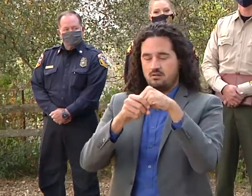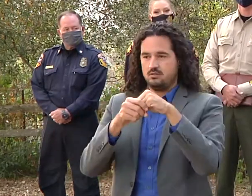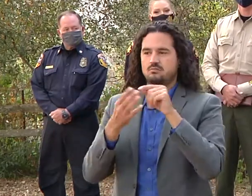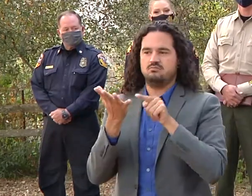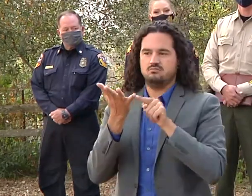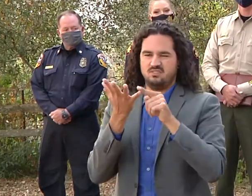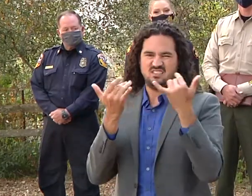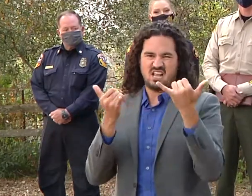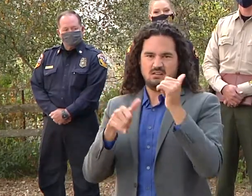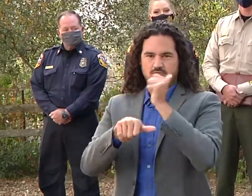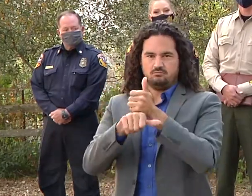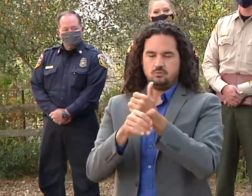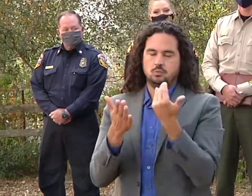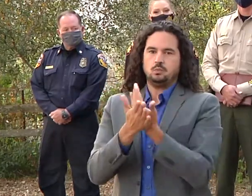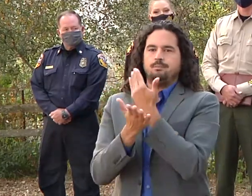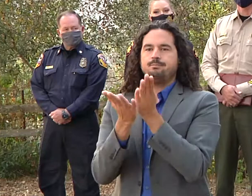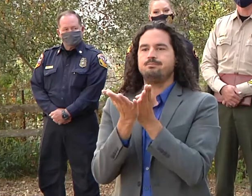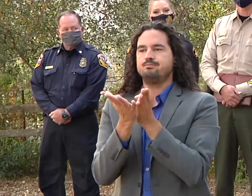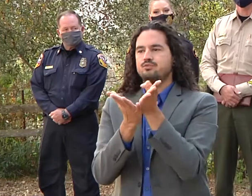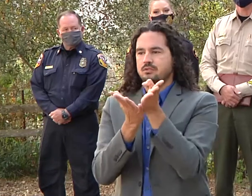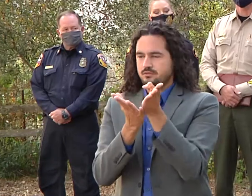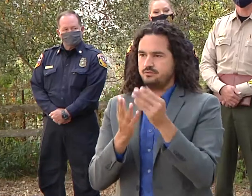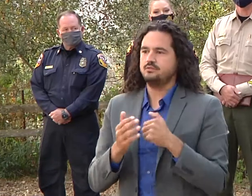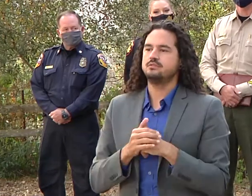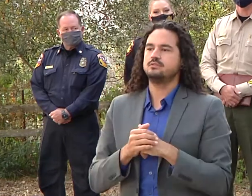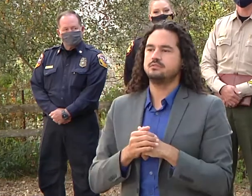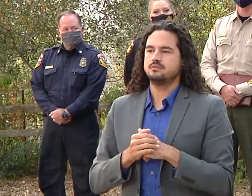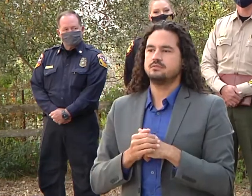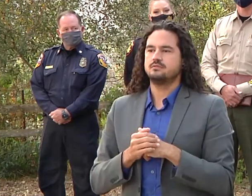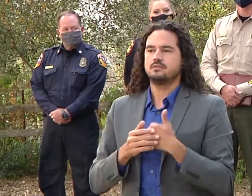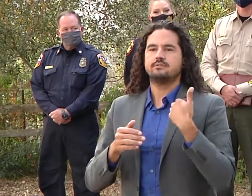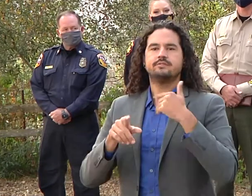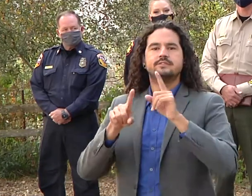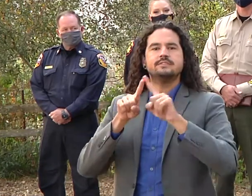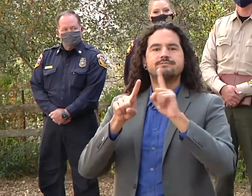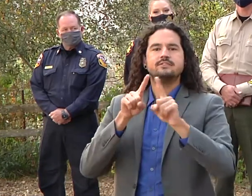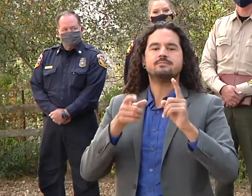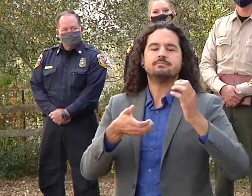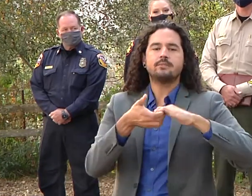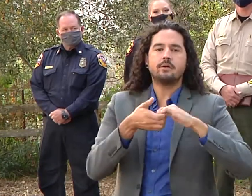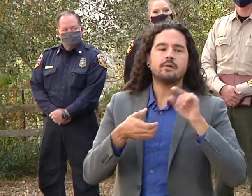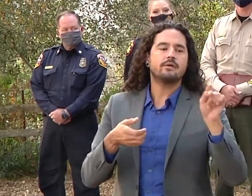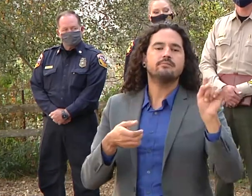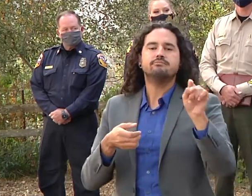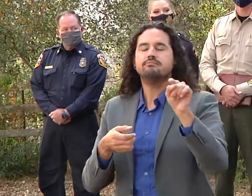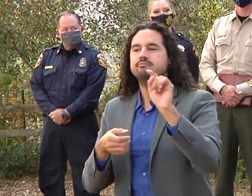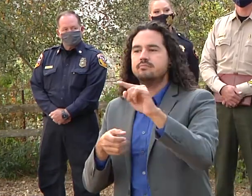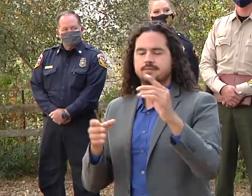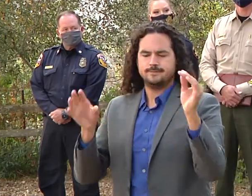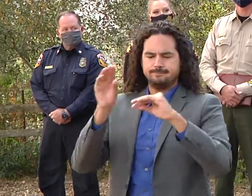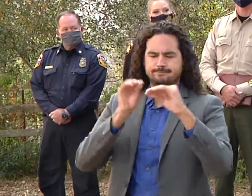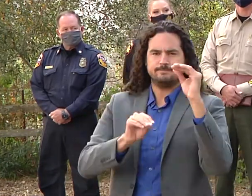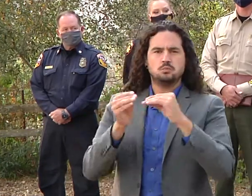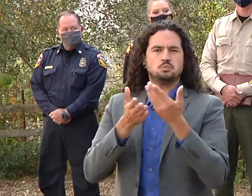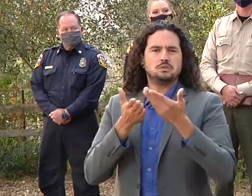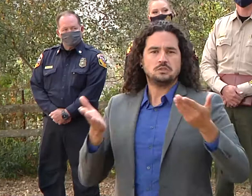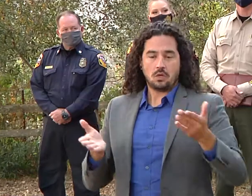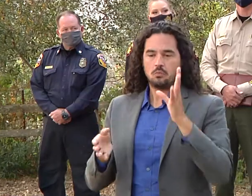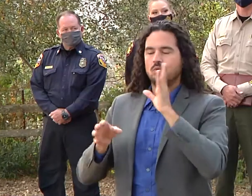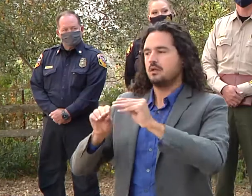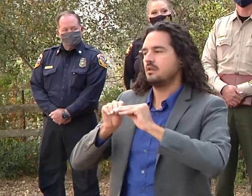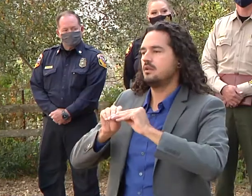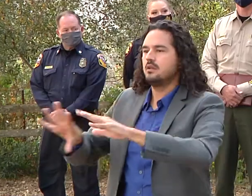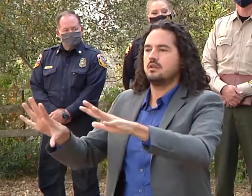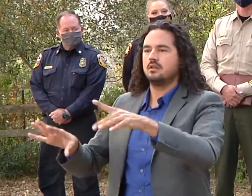emergency operations helping us get that information get it out to where it needs to go and i'll be available for any questions after